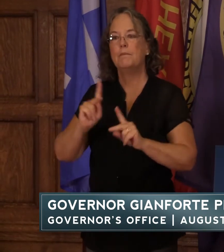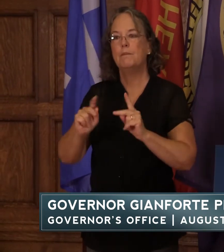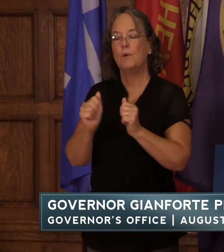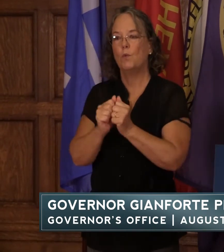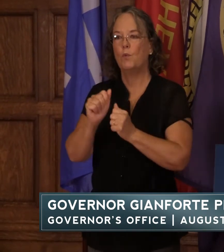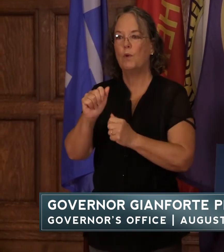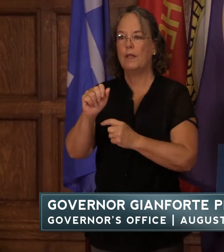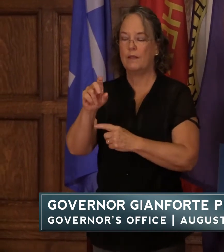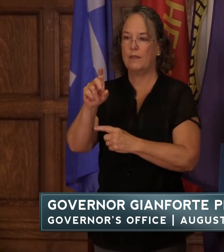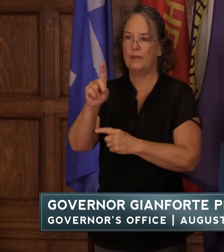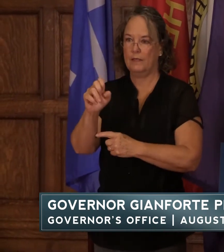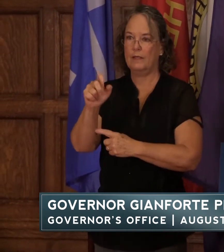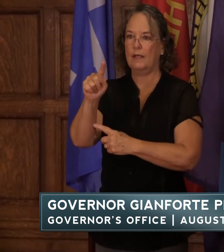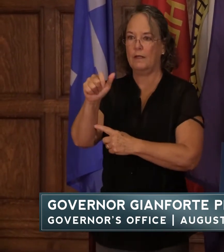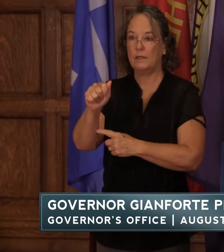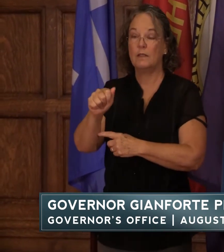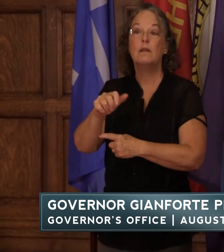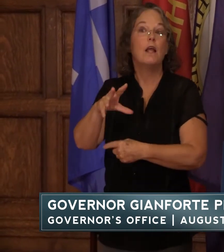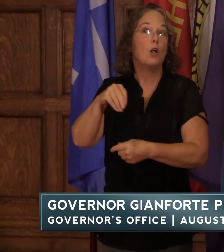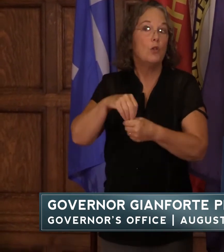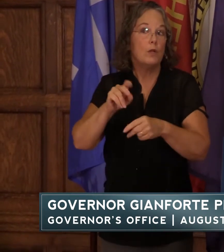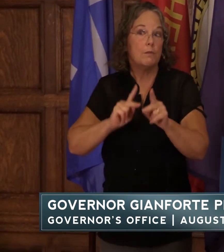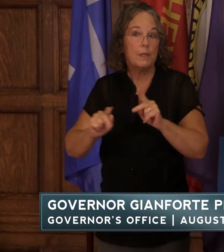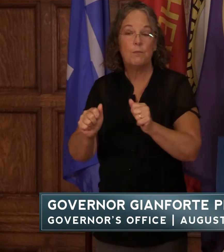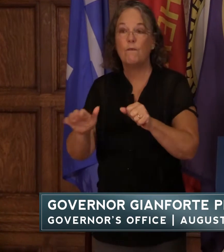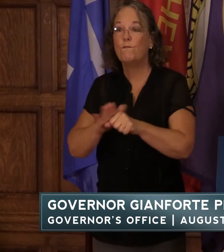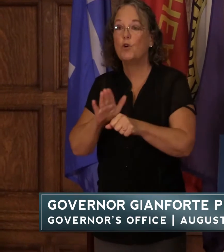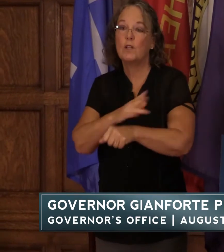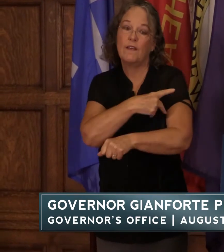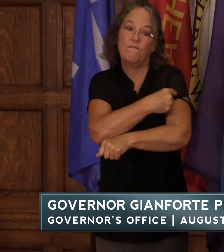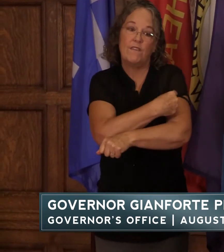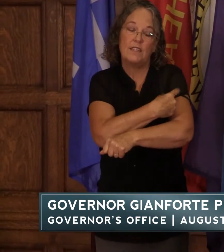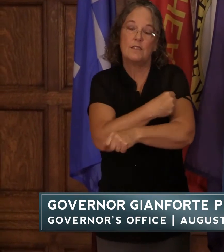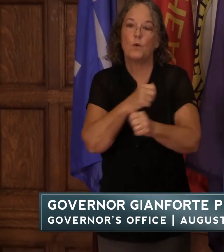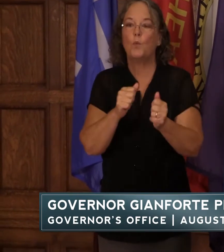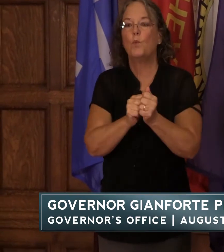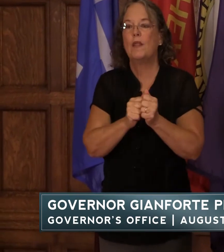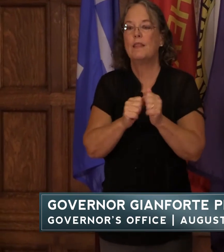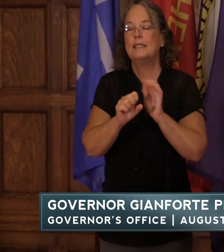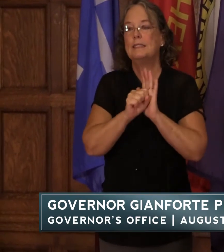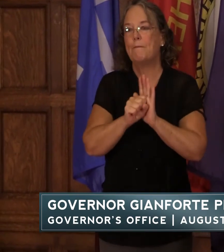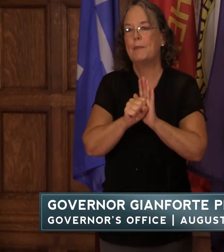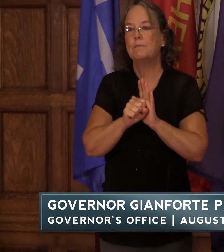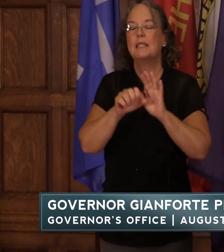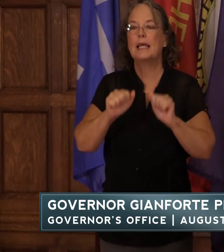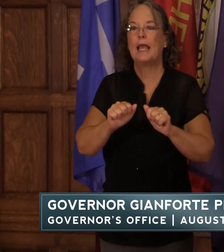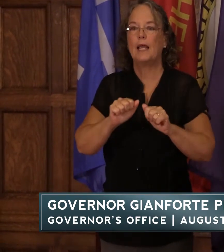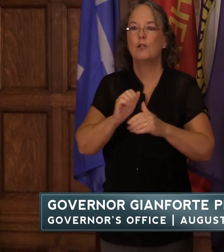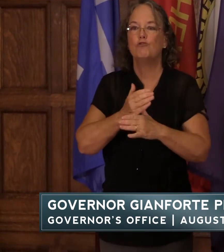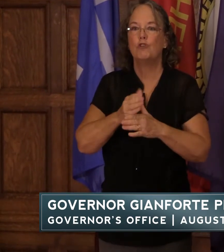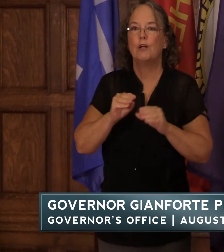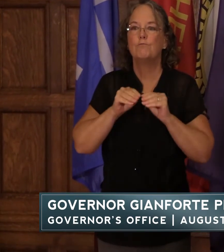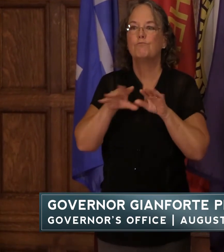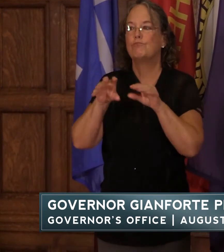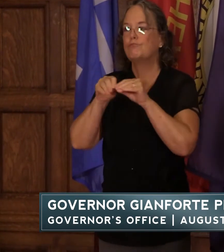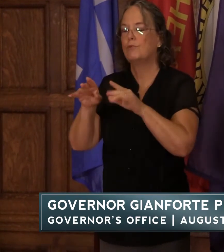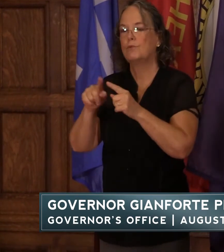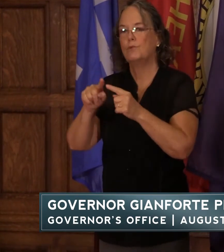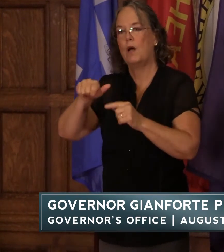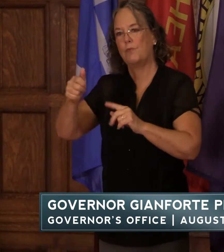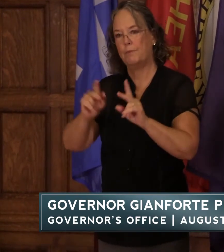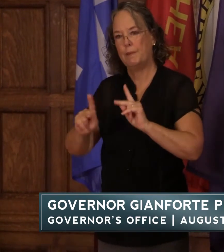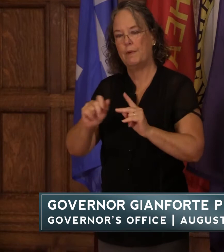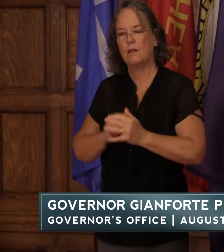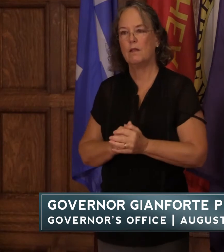variant including fully vaccinated people with symptomatic breakthrough infections can transmit it to others the greatest